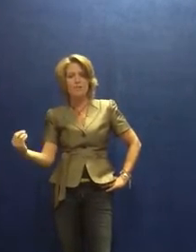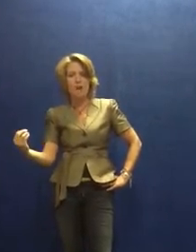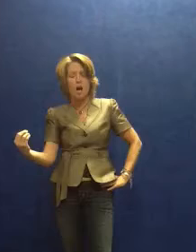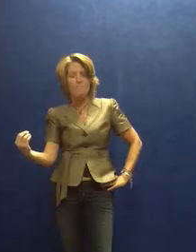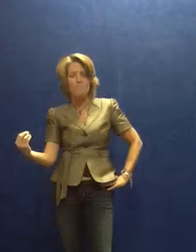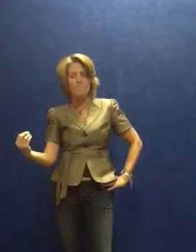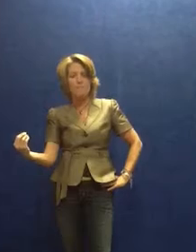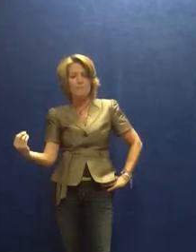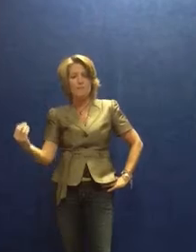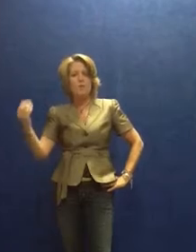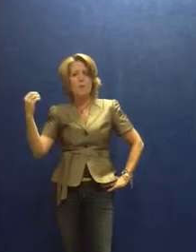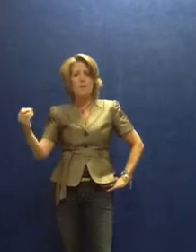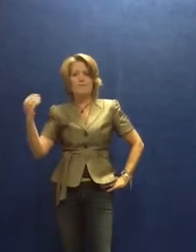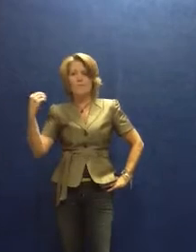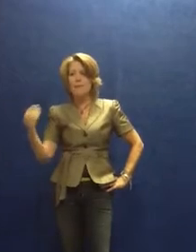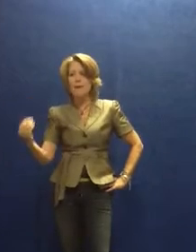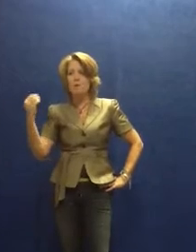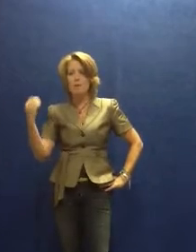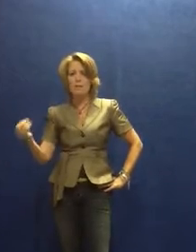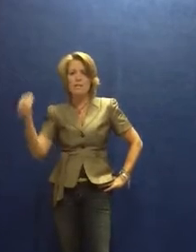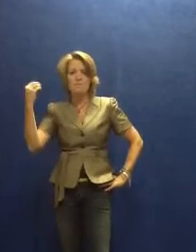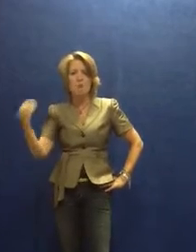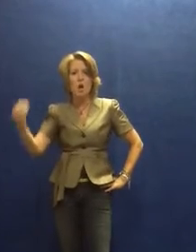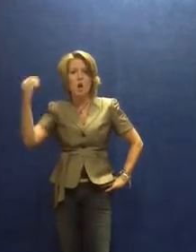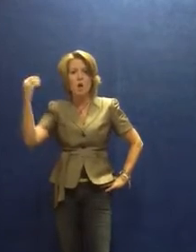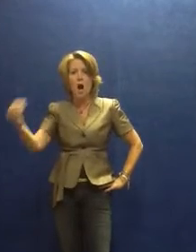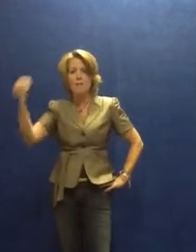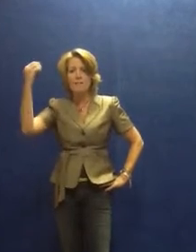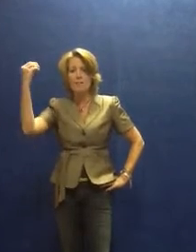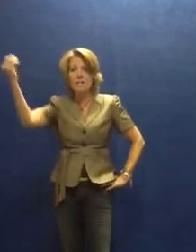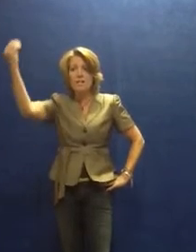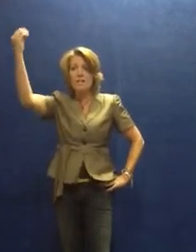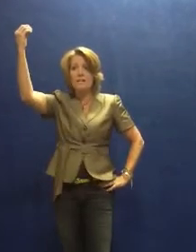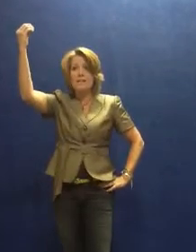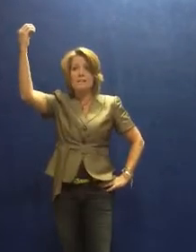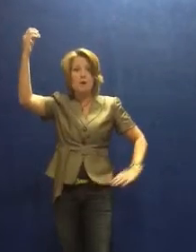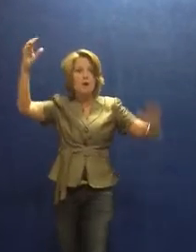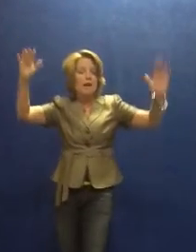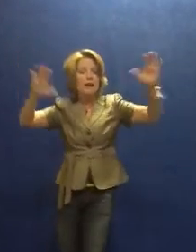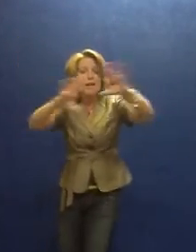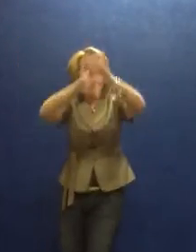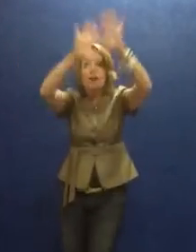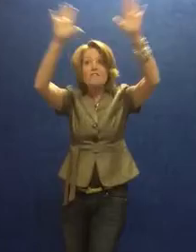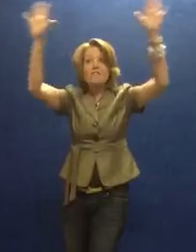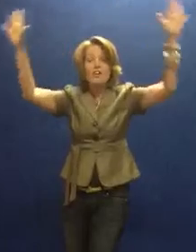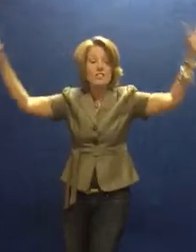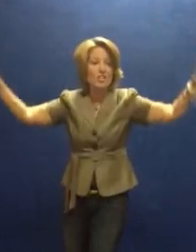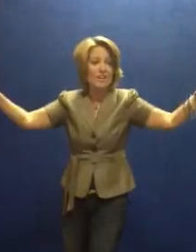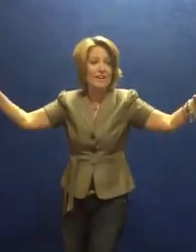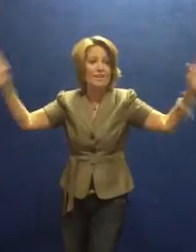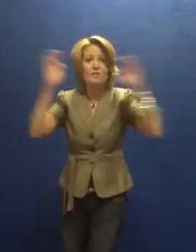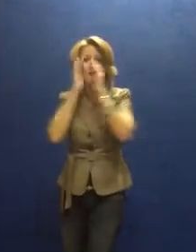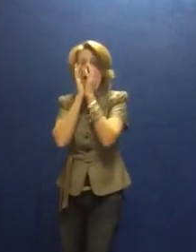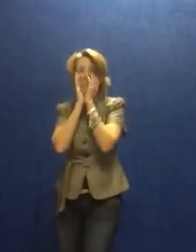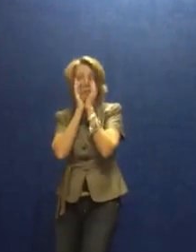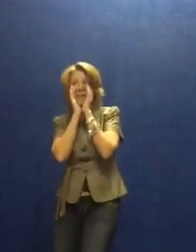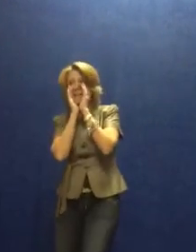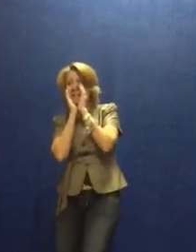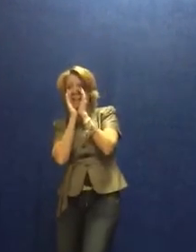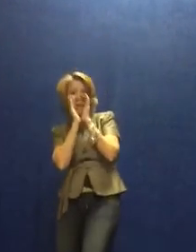job with the Maple Leaf Pro Hockey Team! And they all started cheering. Does that mean we get to go